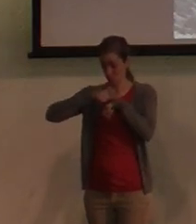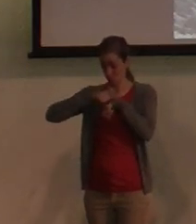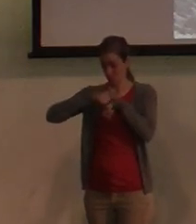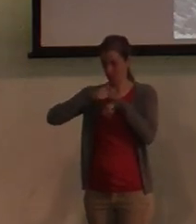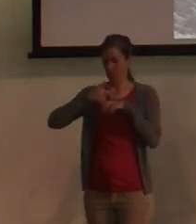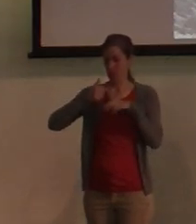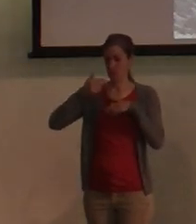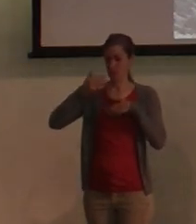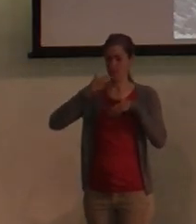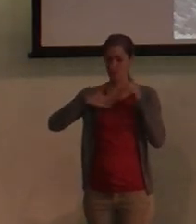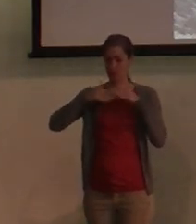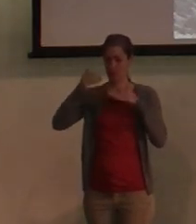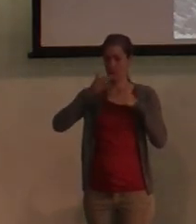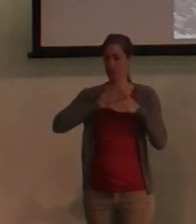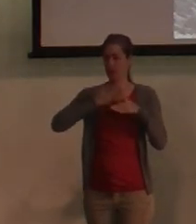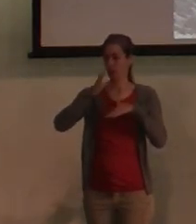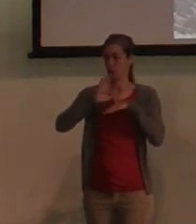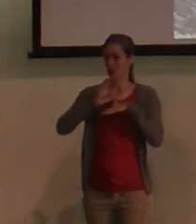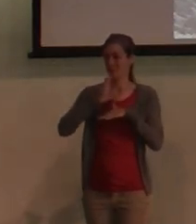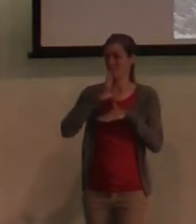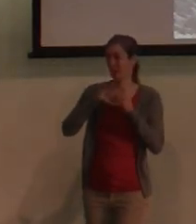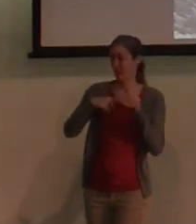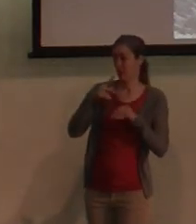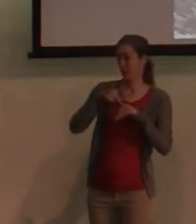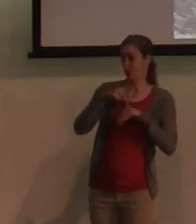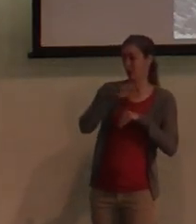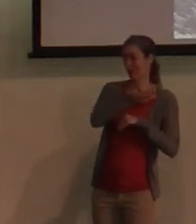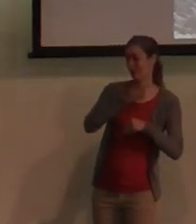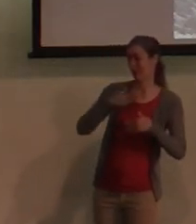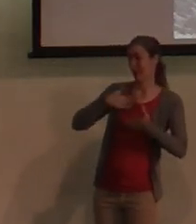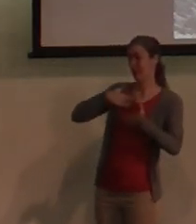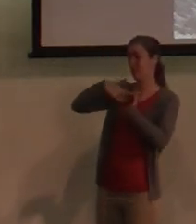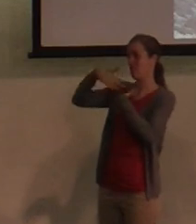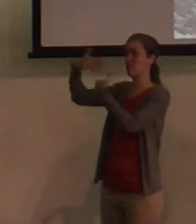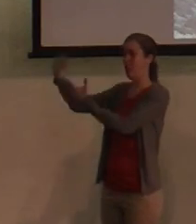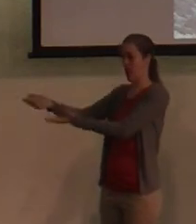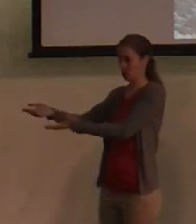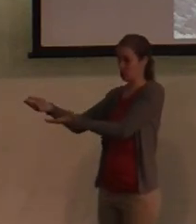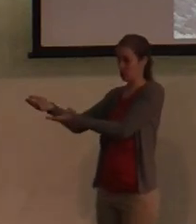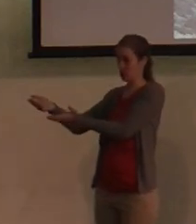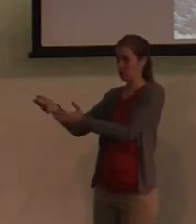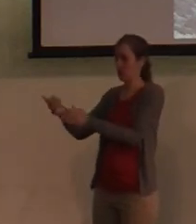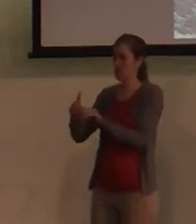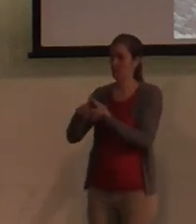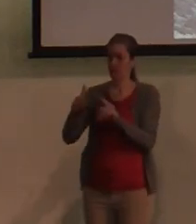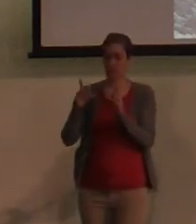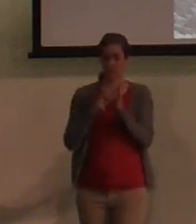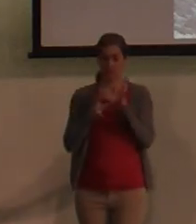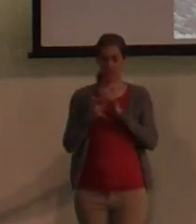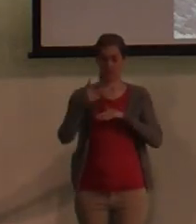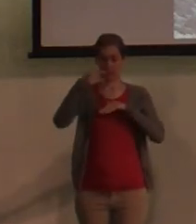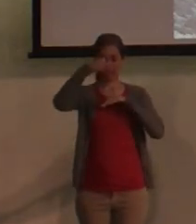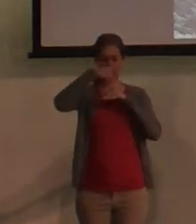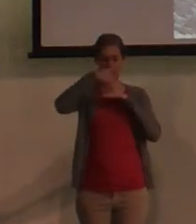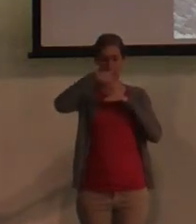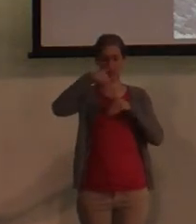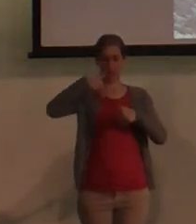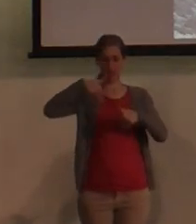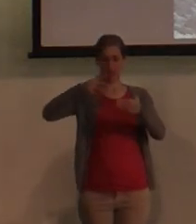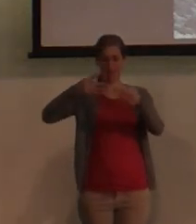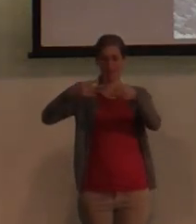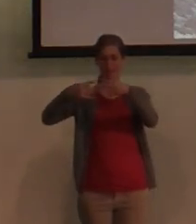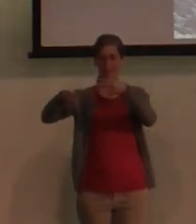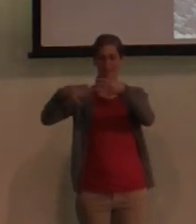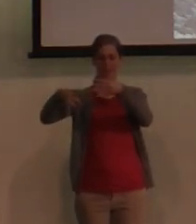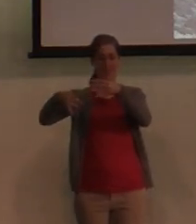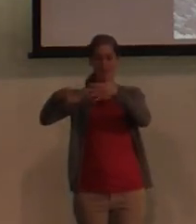the confession that Peter made. Yes, it's the confession that Peter made. But as he's standing there, he's standing right before the gates of hell. And he